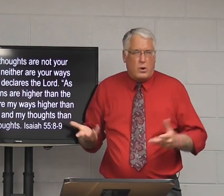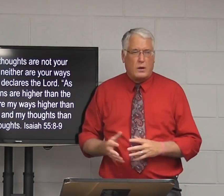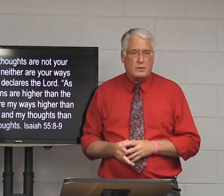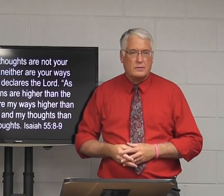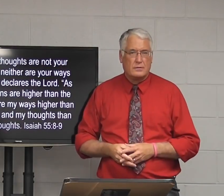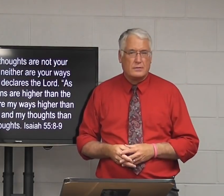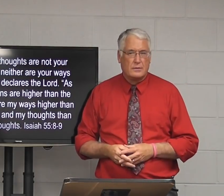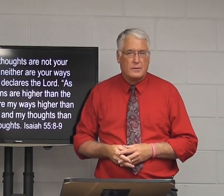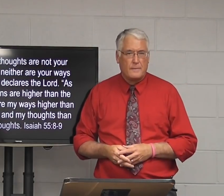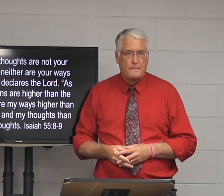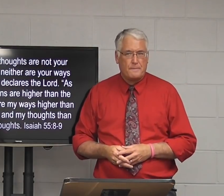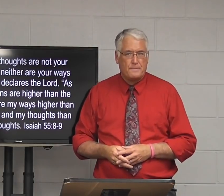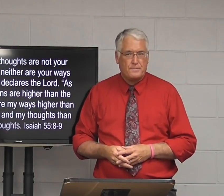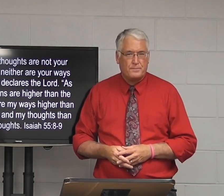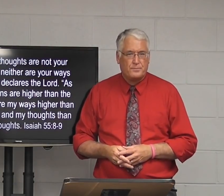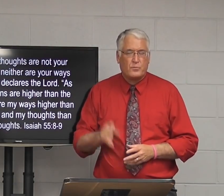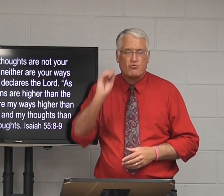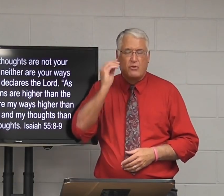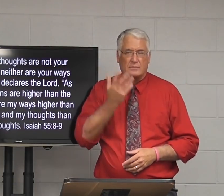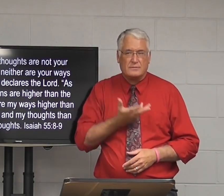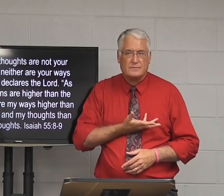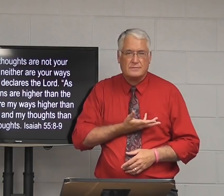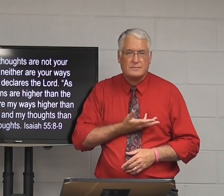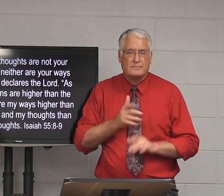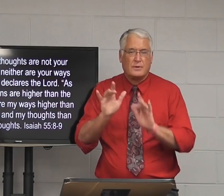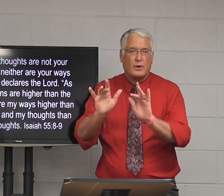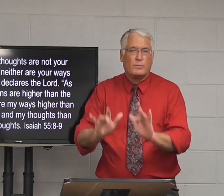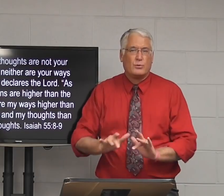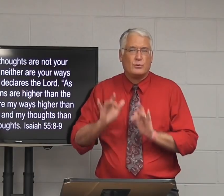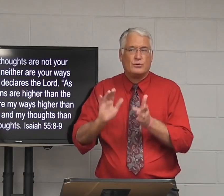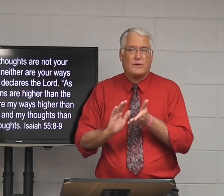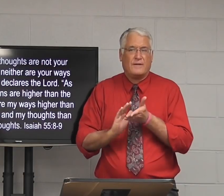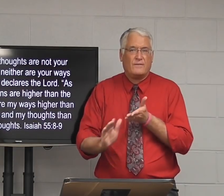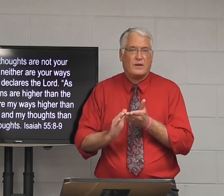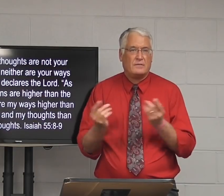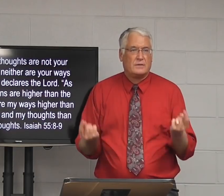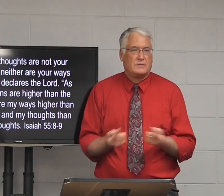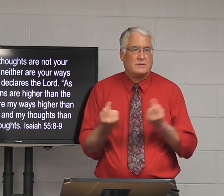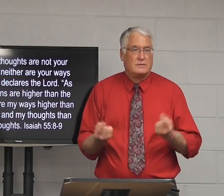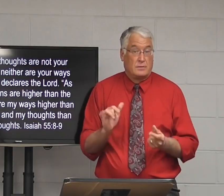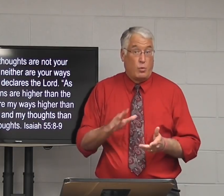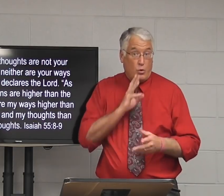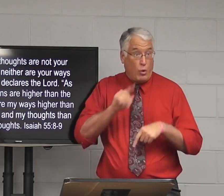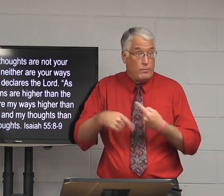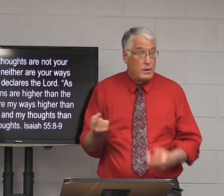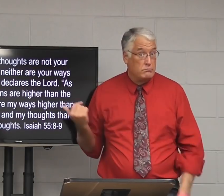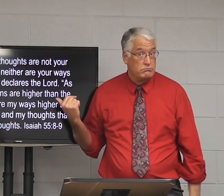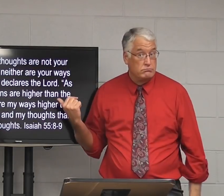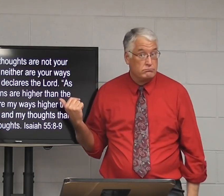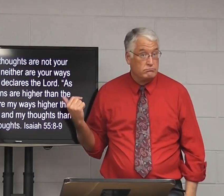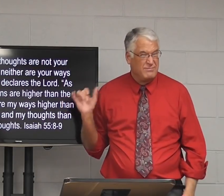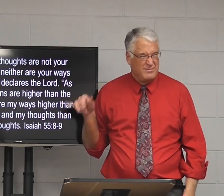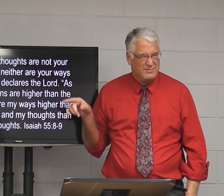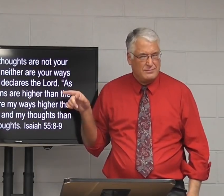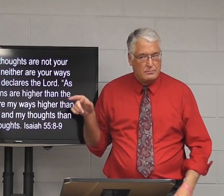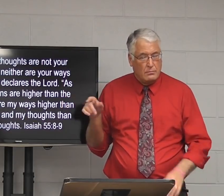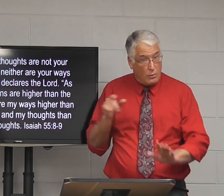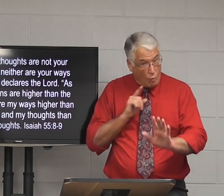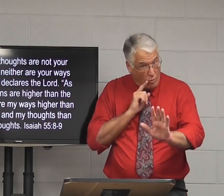is about grace and mercy and forgiveness of sin. That's what this is talking about